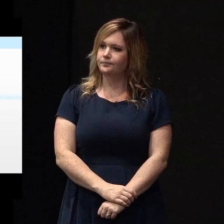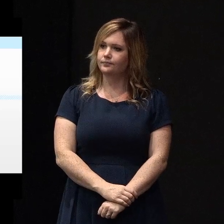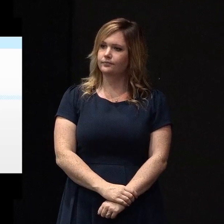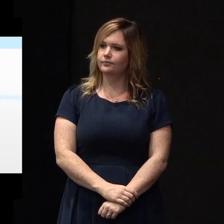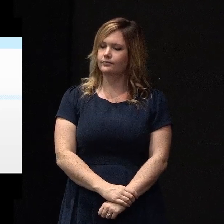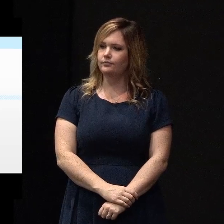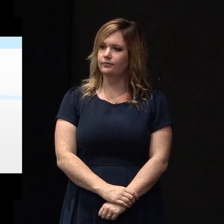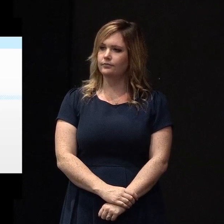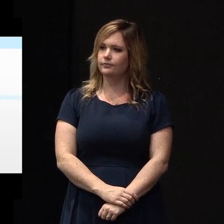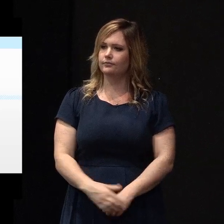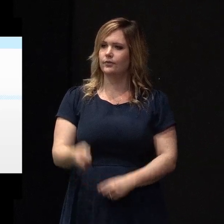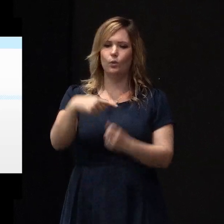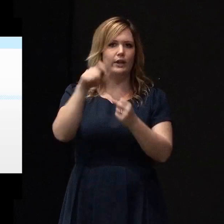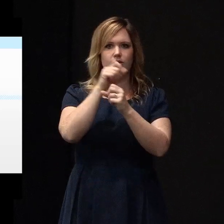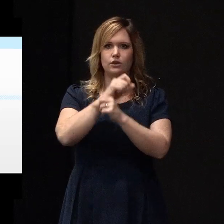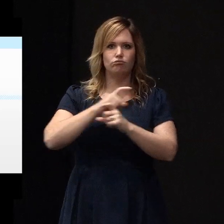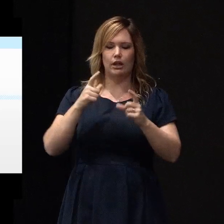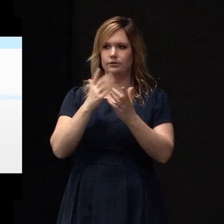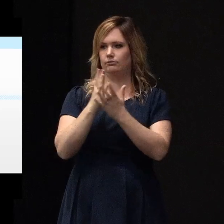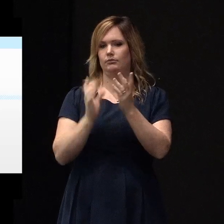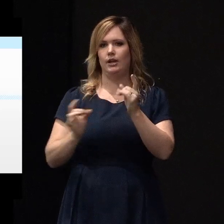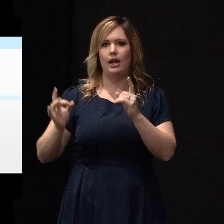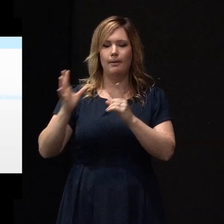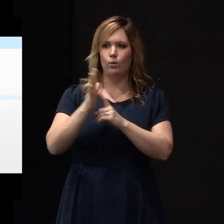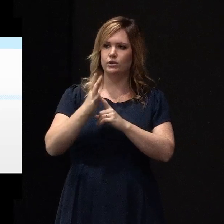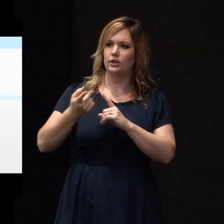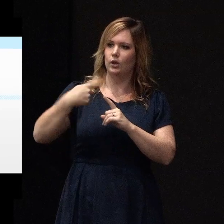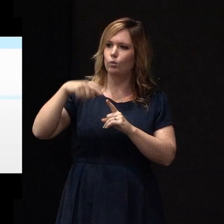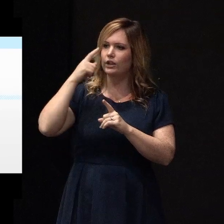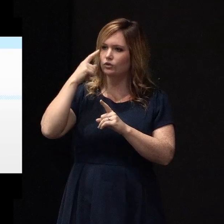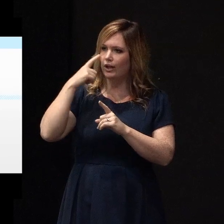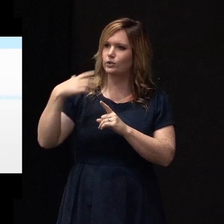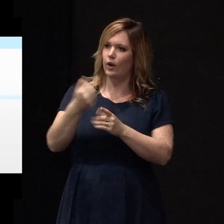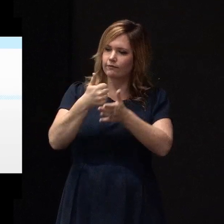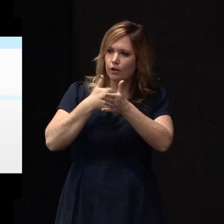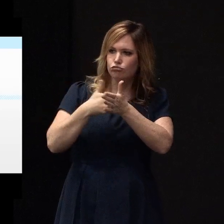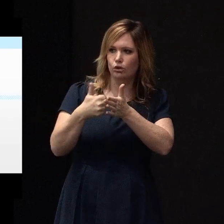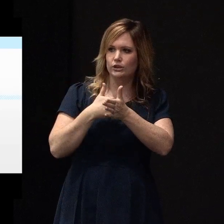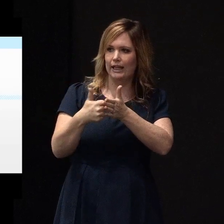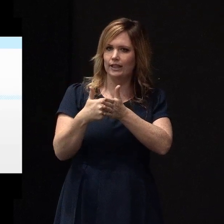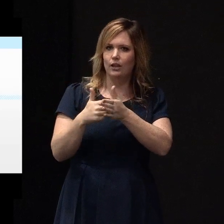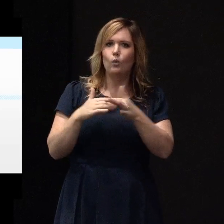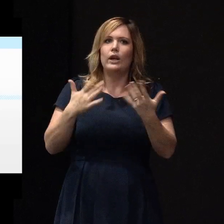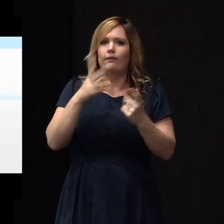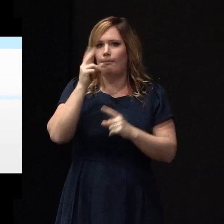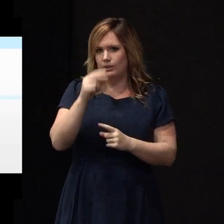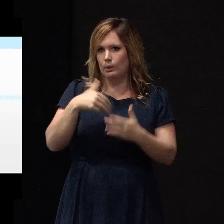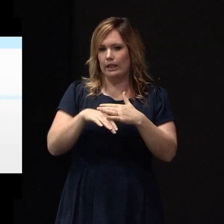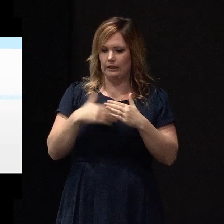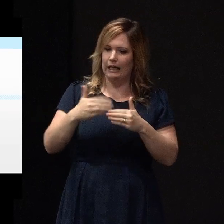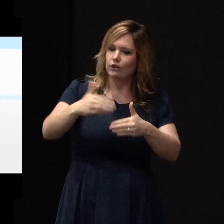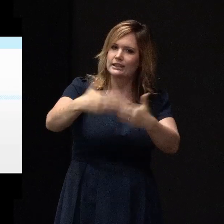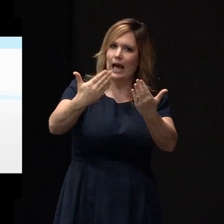We don't realise how important it is that we try to form regular routines wherever we can in our daily life.